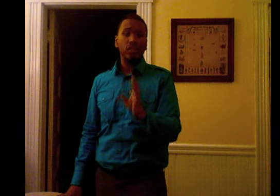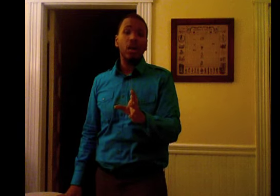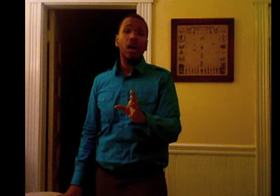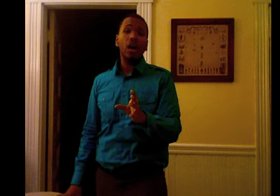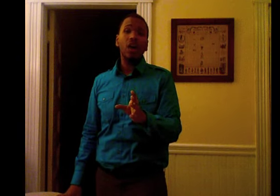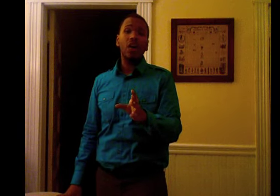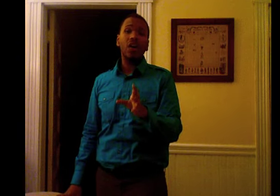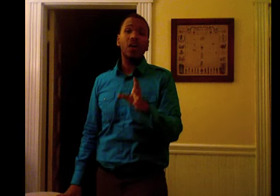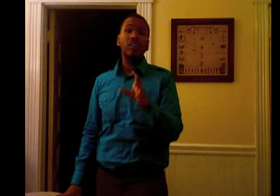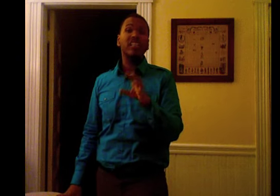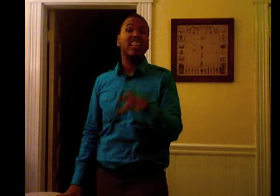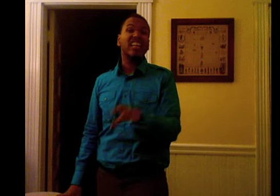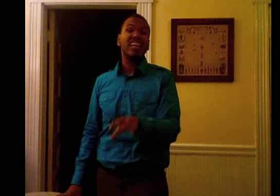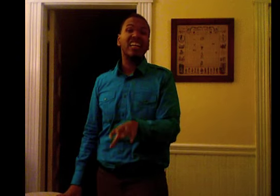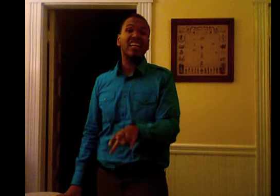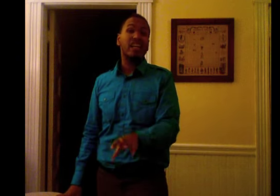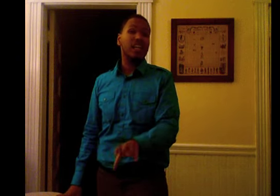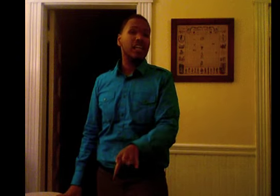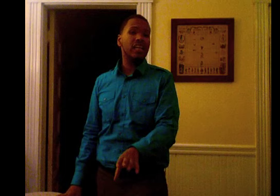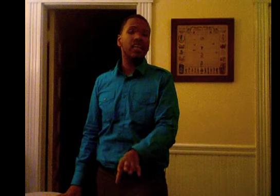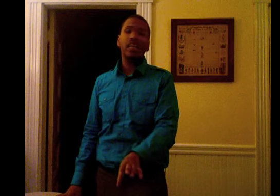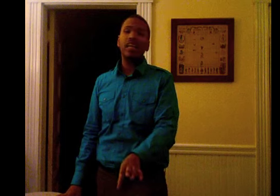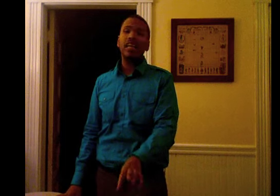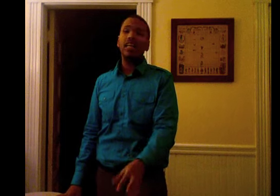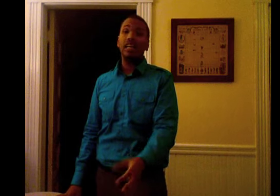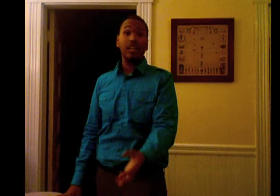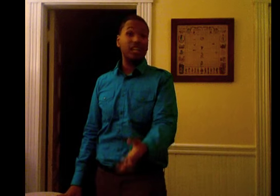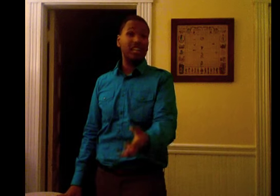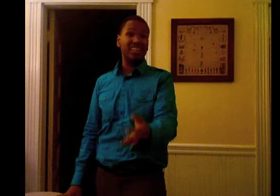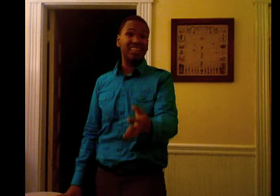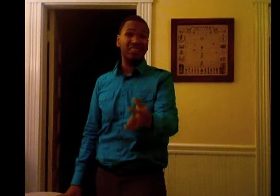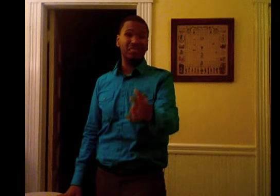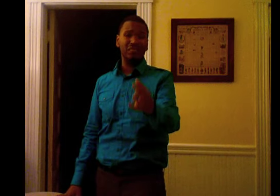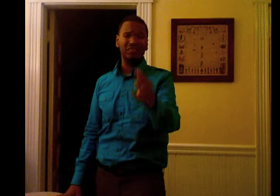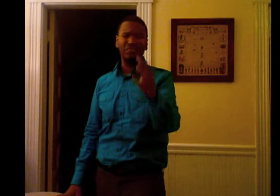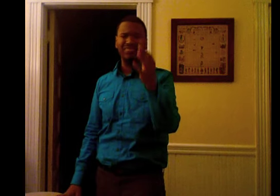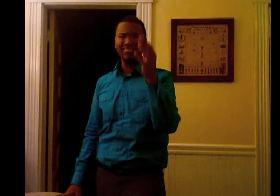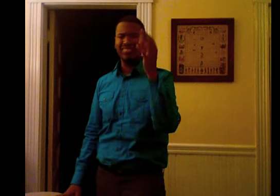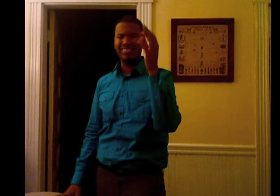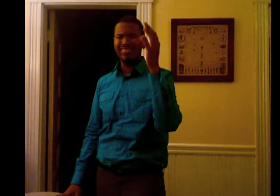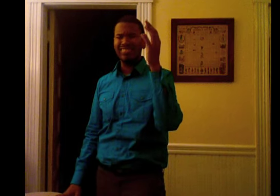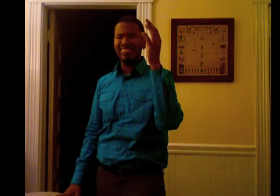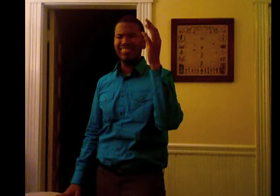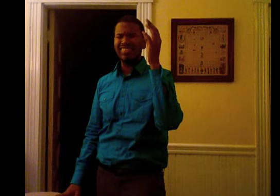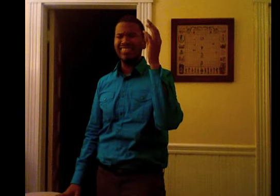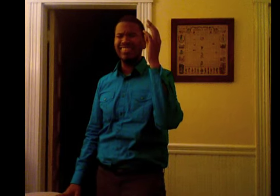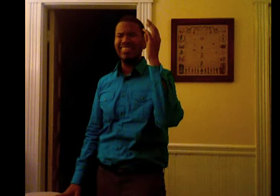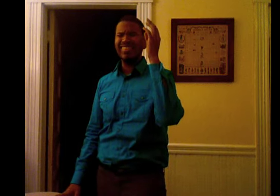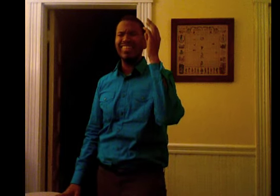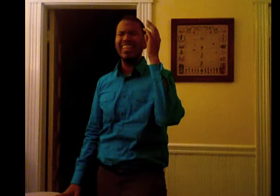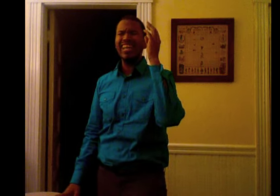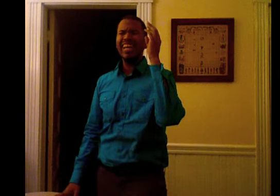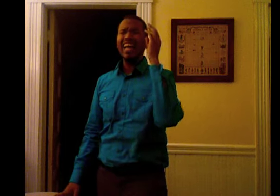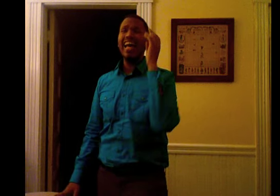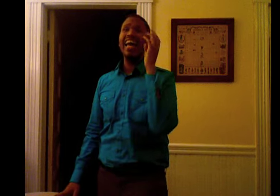gonna come, hey.